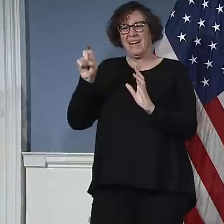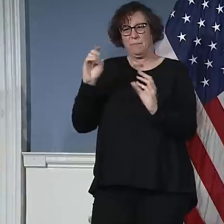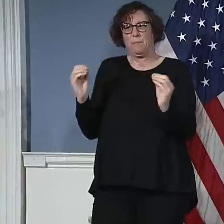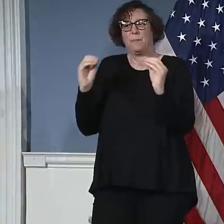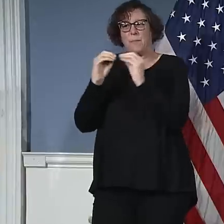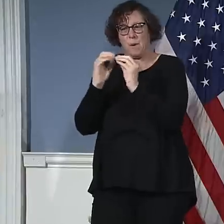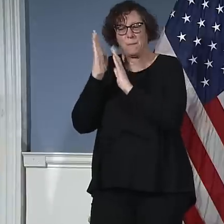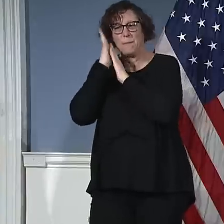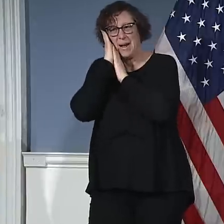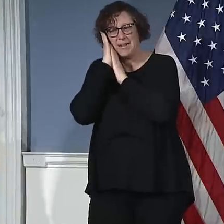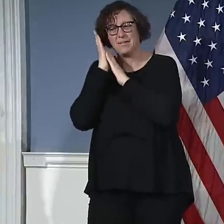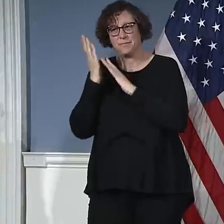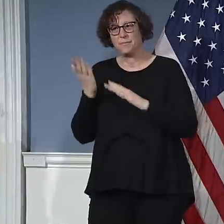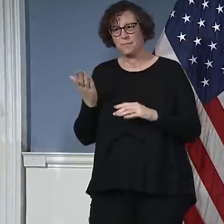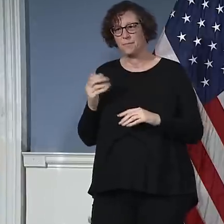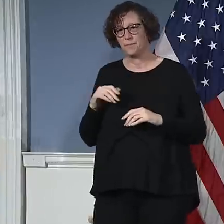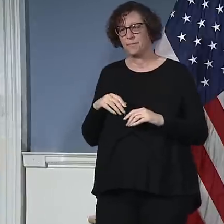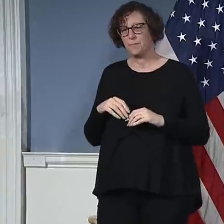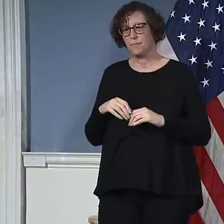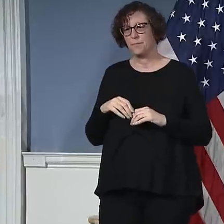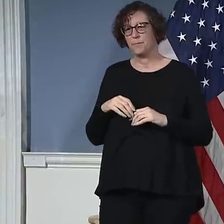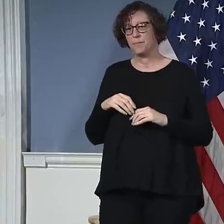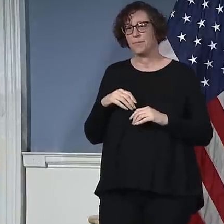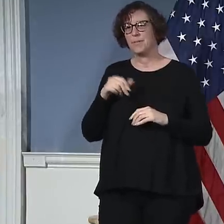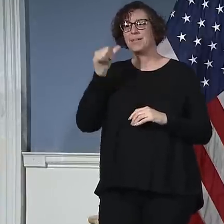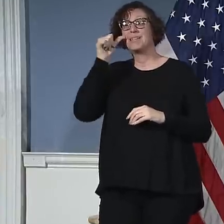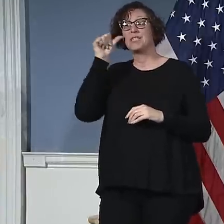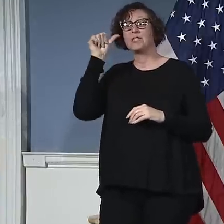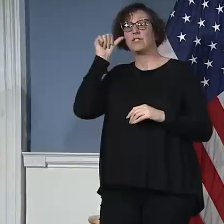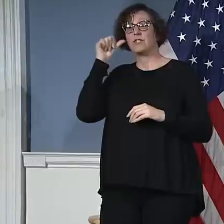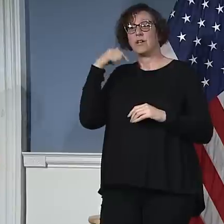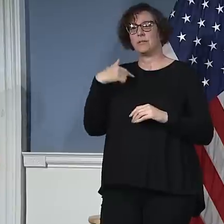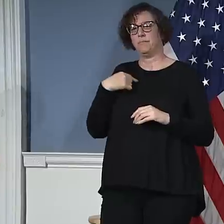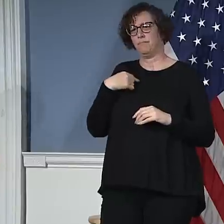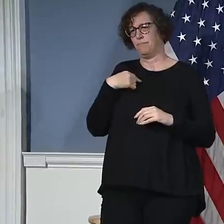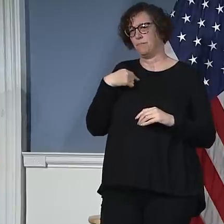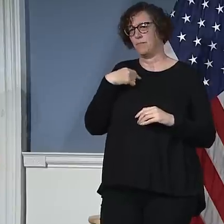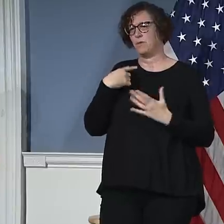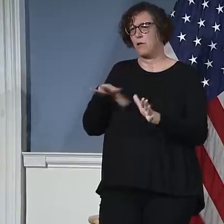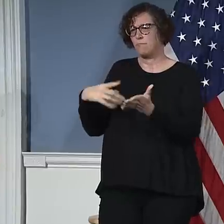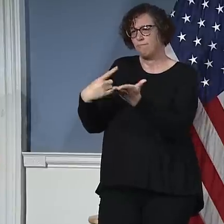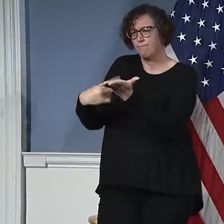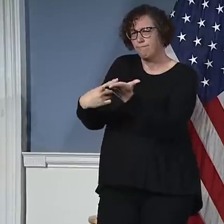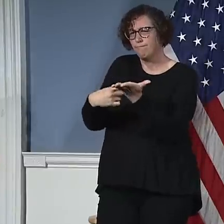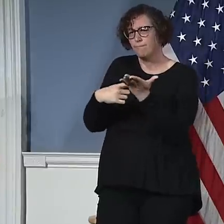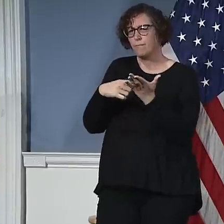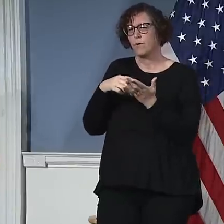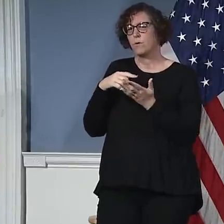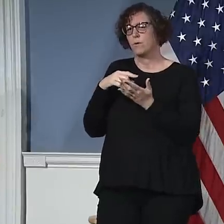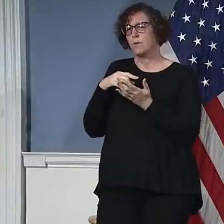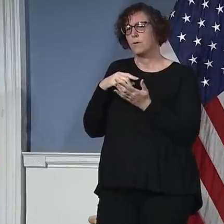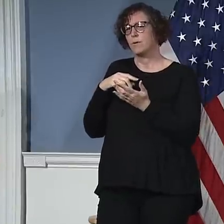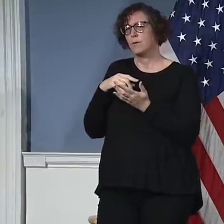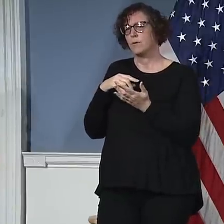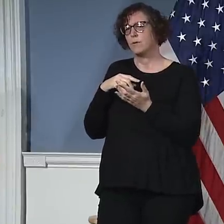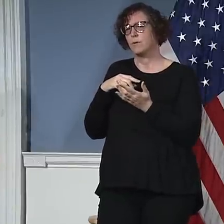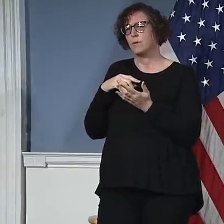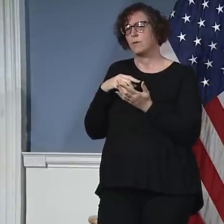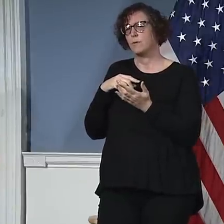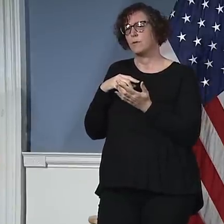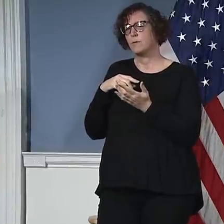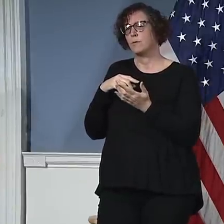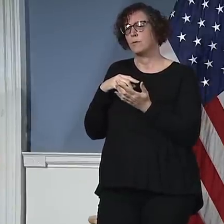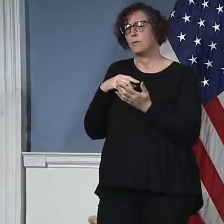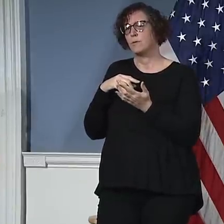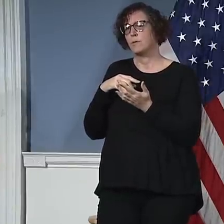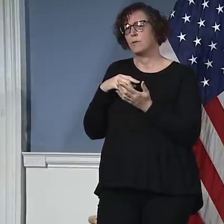in Roosevelt Island yesterday. 100 beds will be up this week, 240 next week, but many, many other